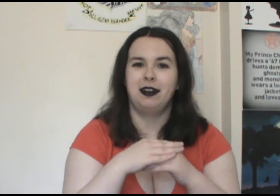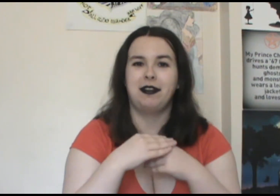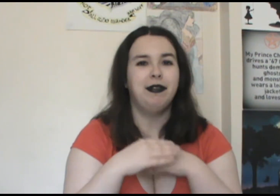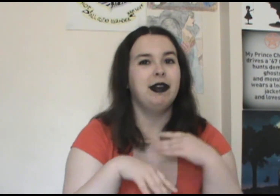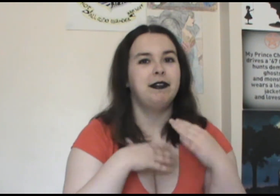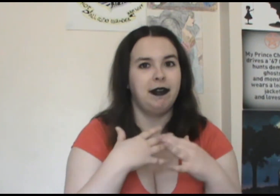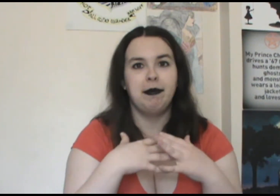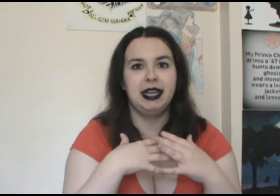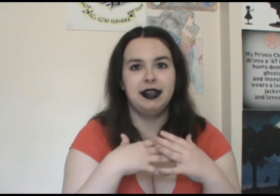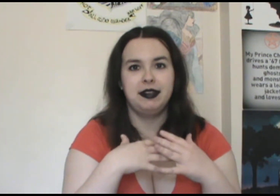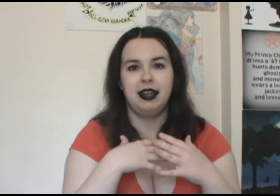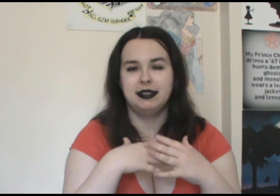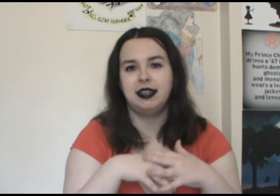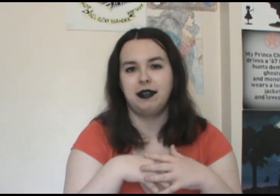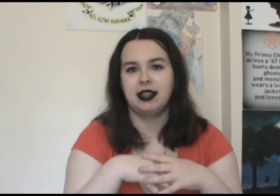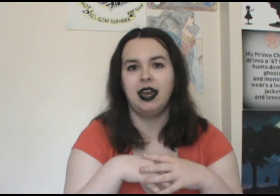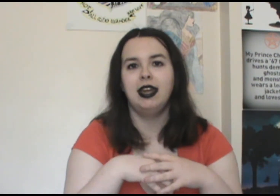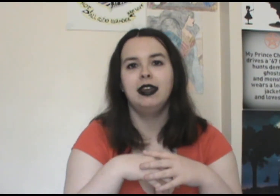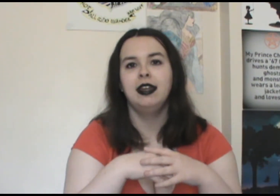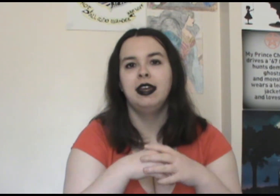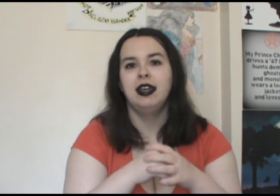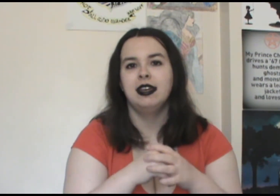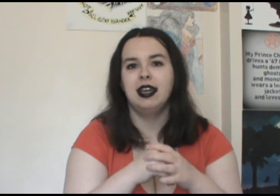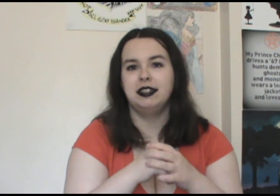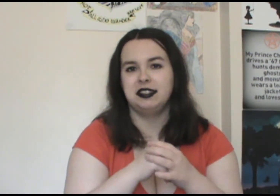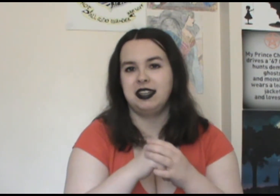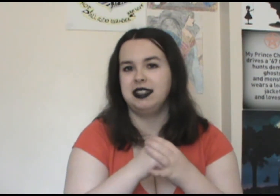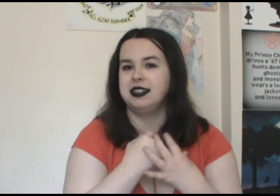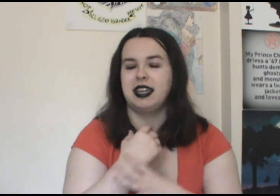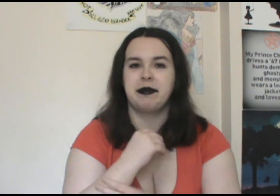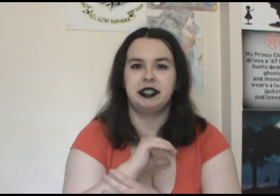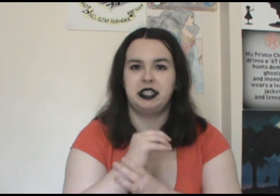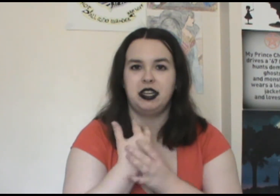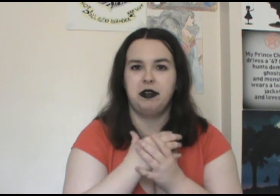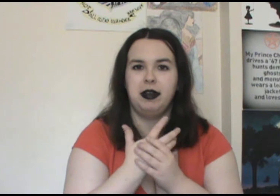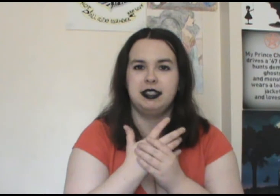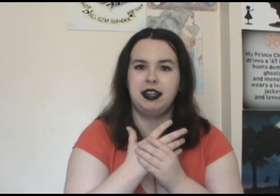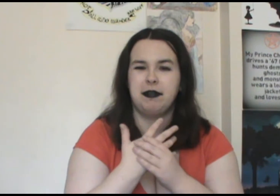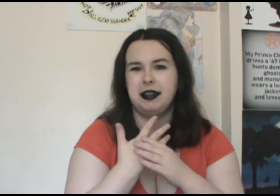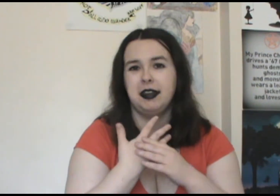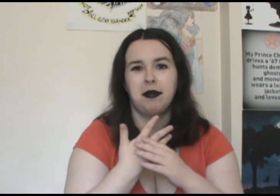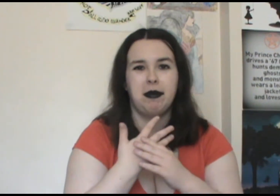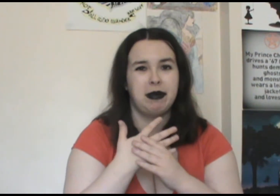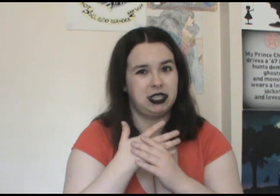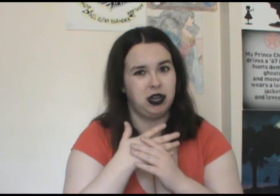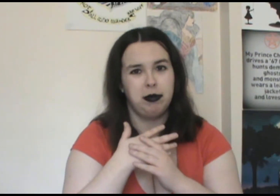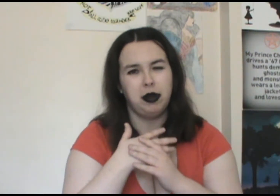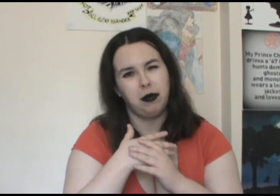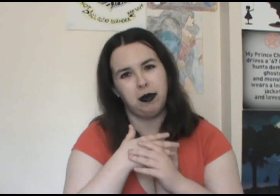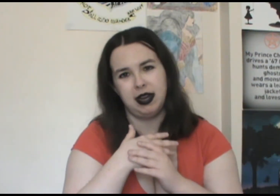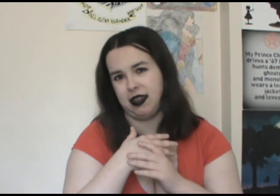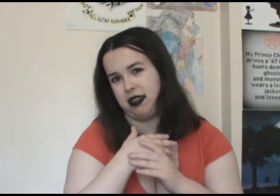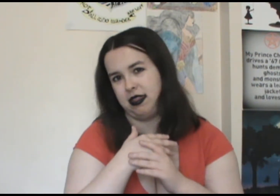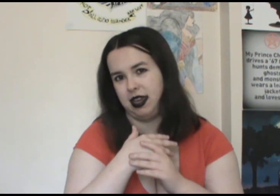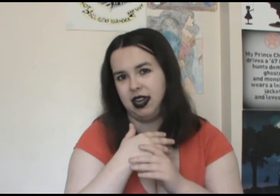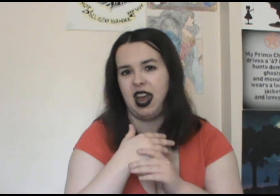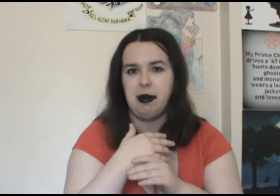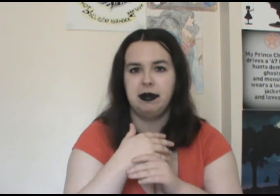looked very feminine and stuff like that and just like the damage done to it and stuff didn't quite match up to what I think happened